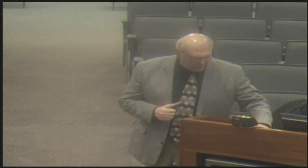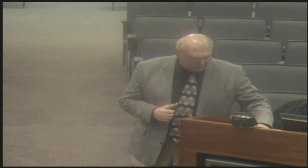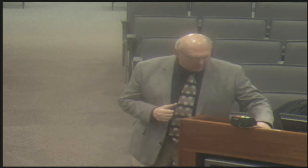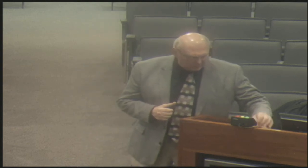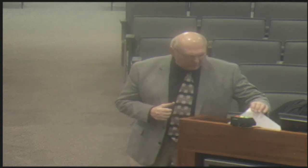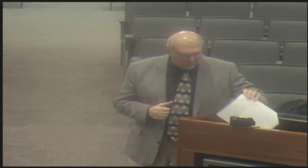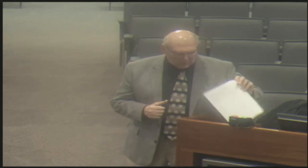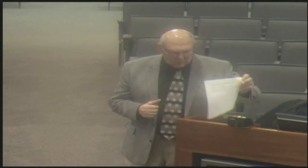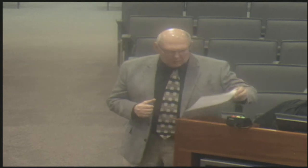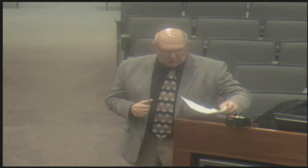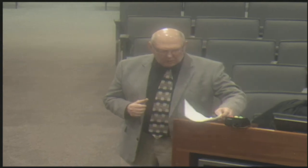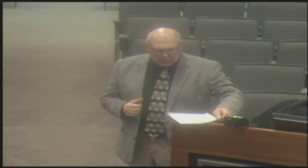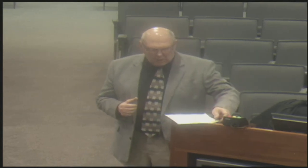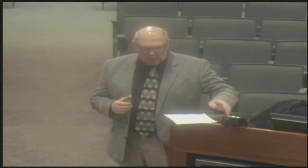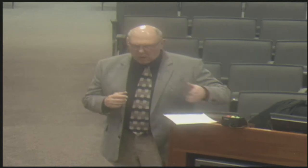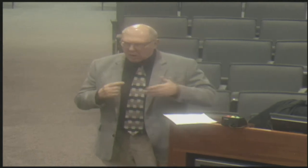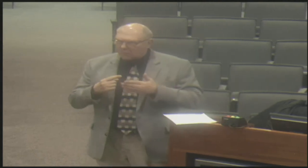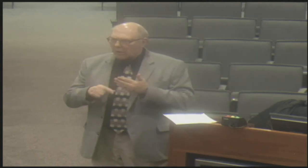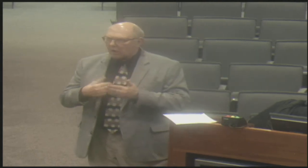expand on a few things.